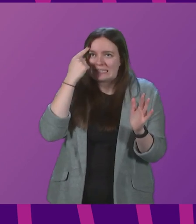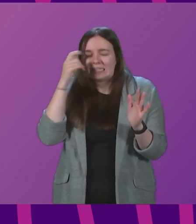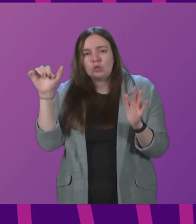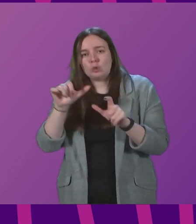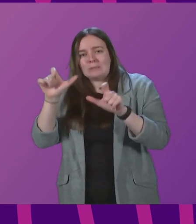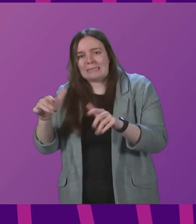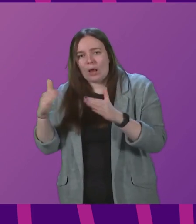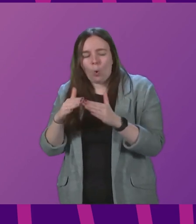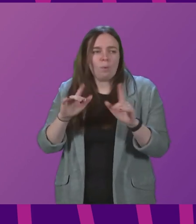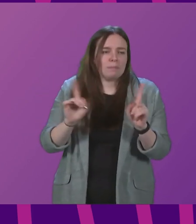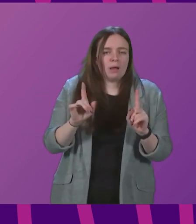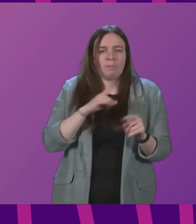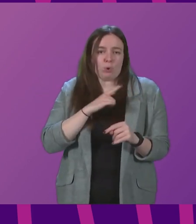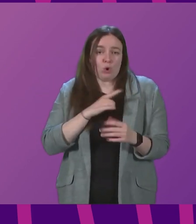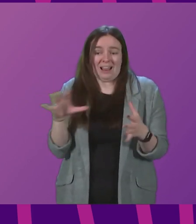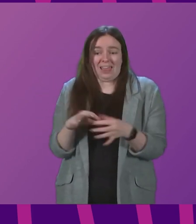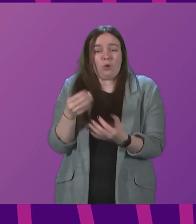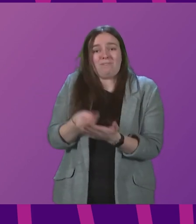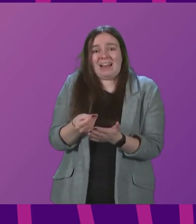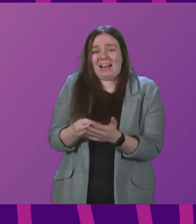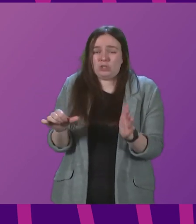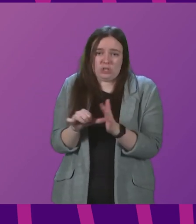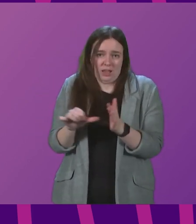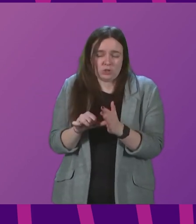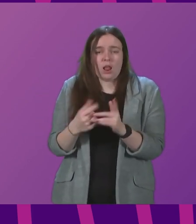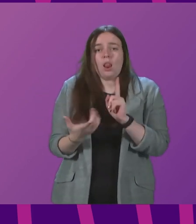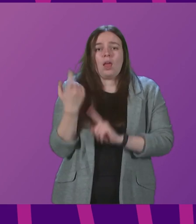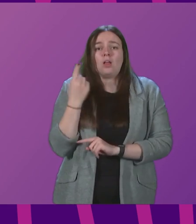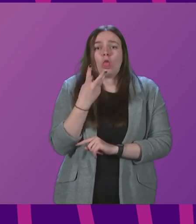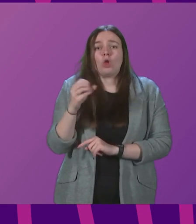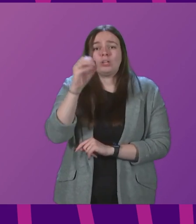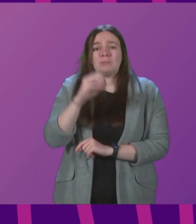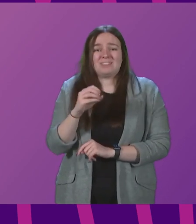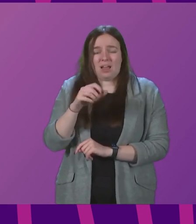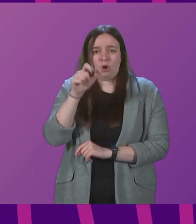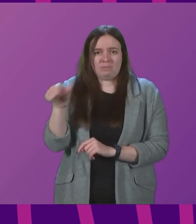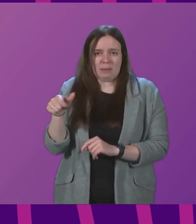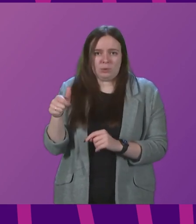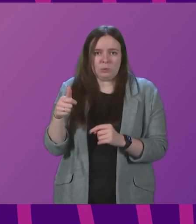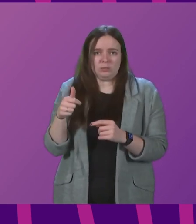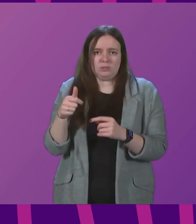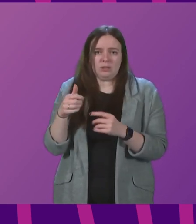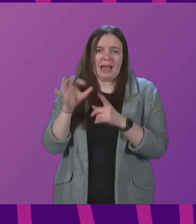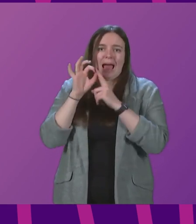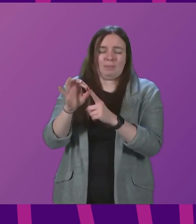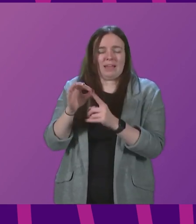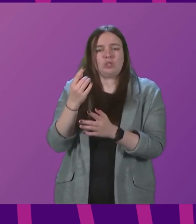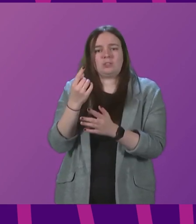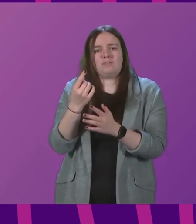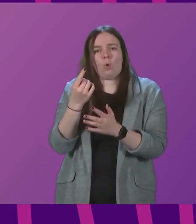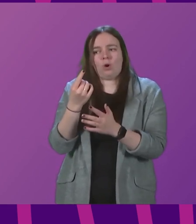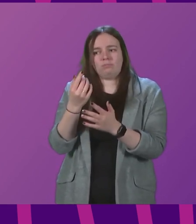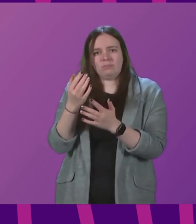due to financial pressures. Last month, 30 per cent of people's applications for a self-isolation grant were rejected.